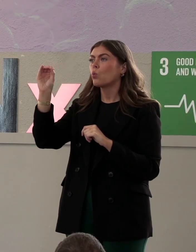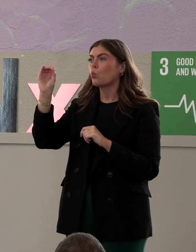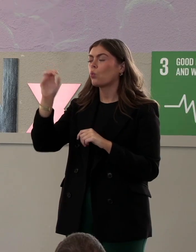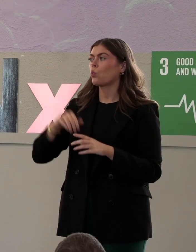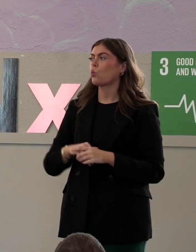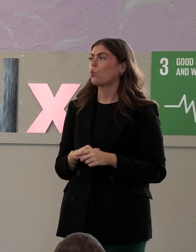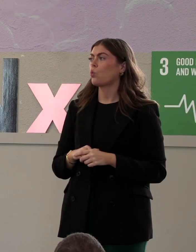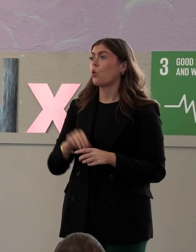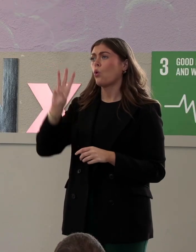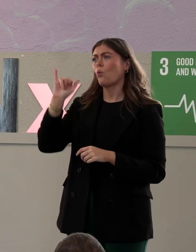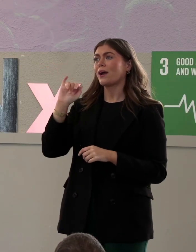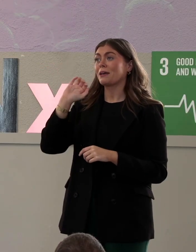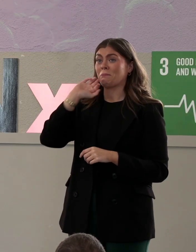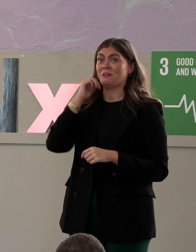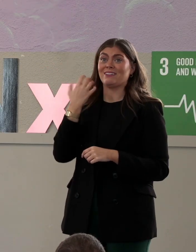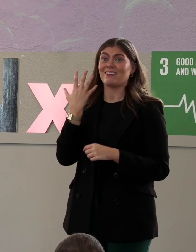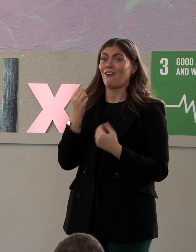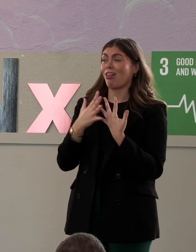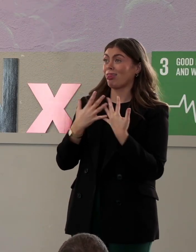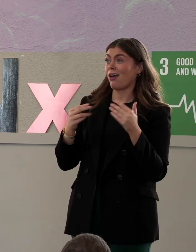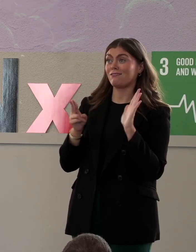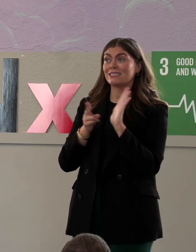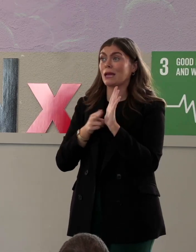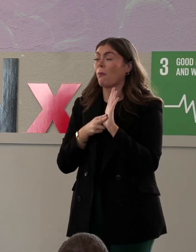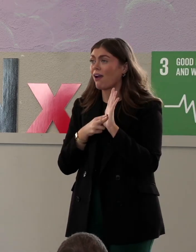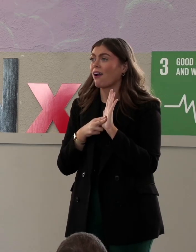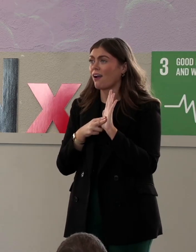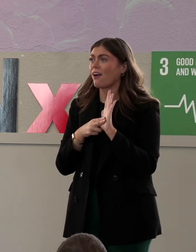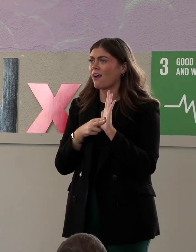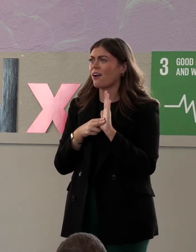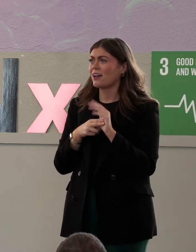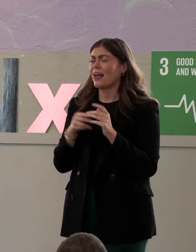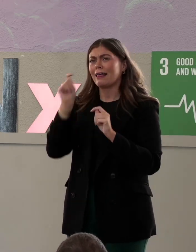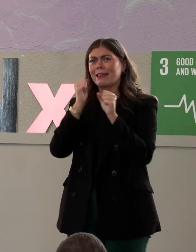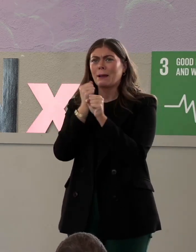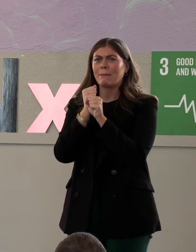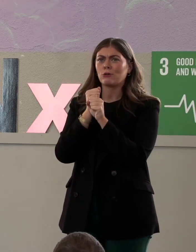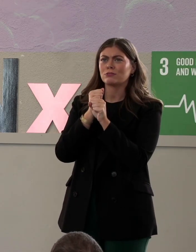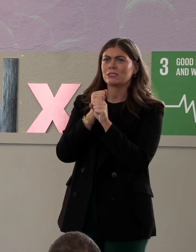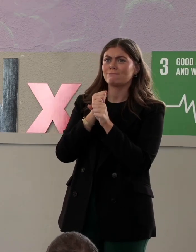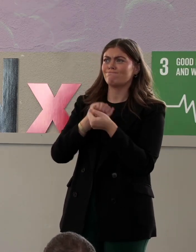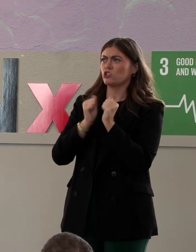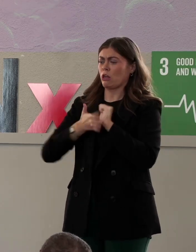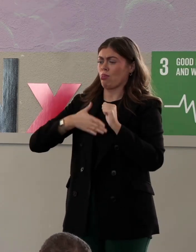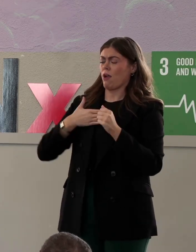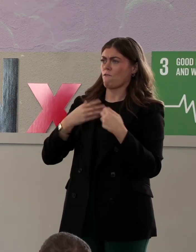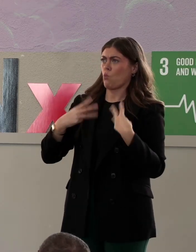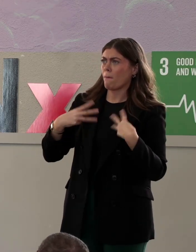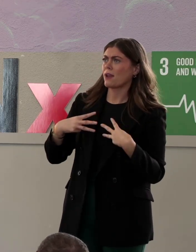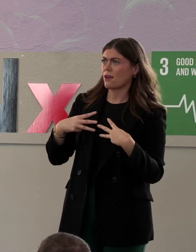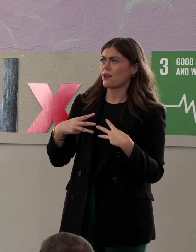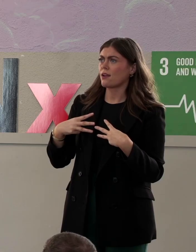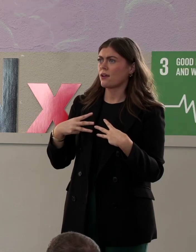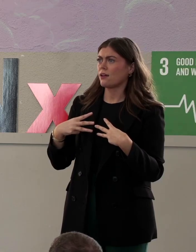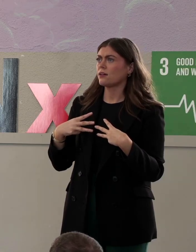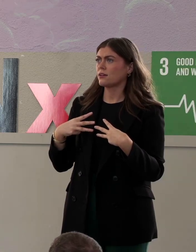Because we're already stigmatized. And then I think of women. Menopausal women. I would like